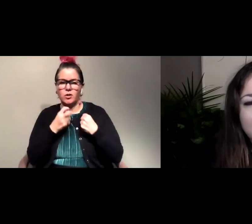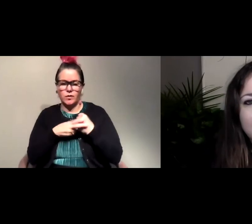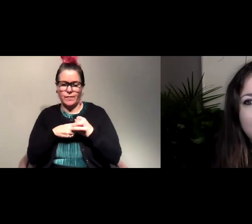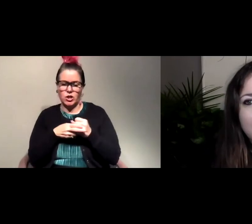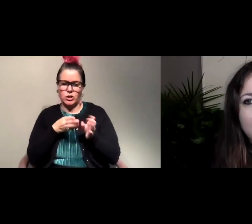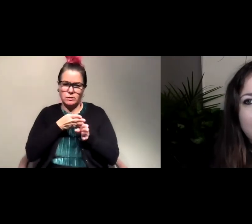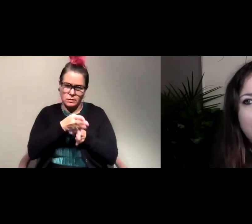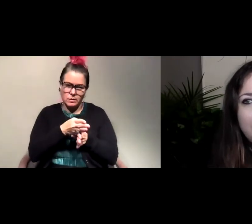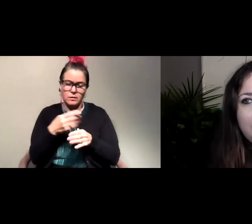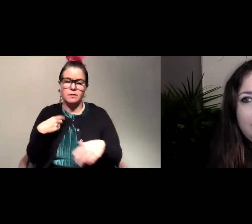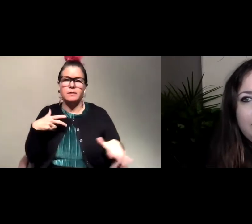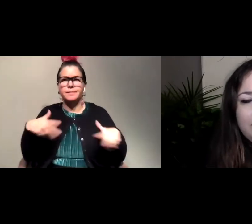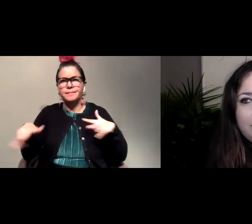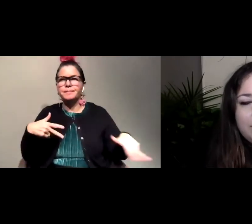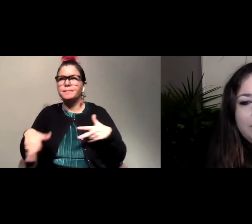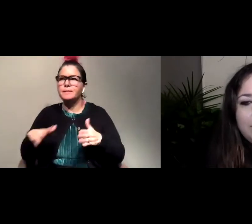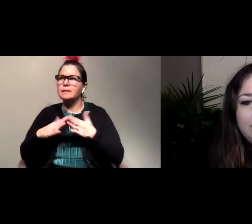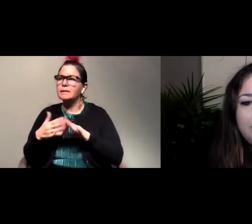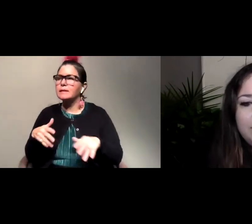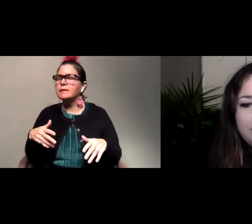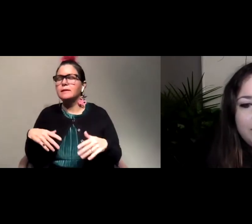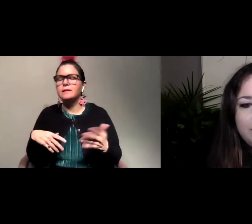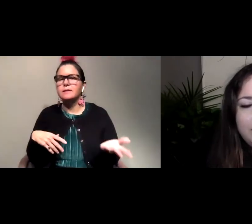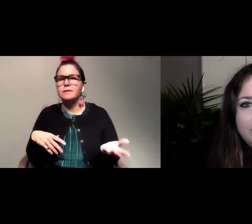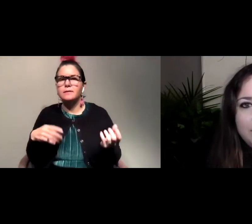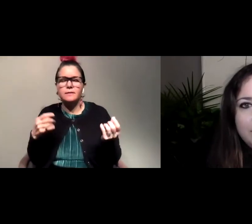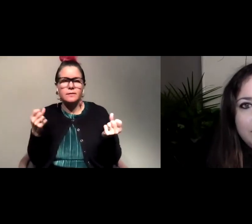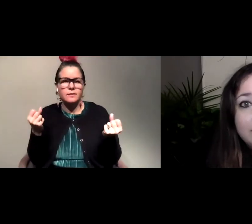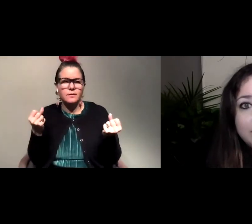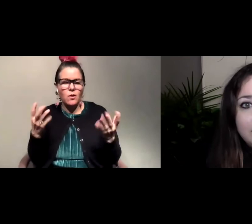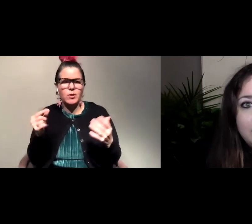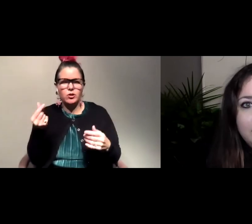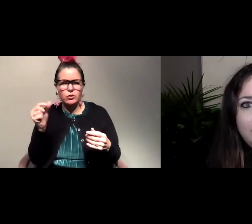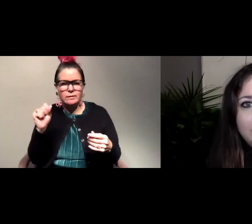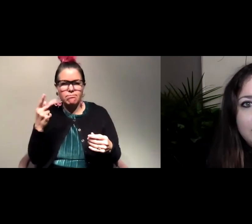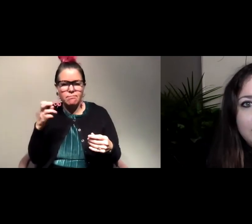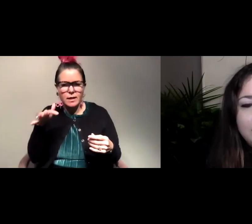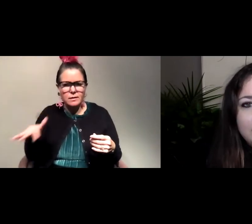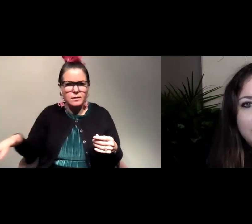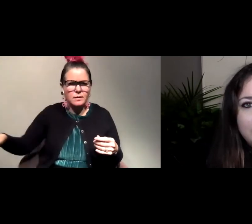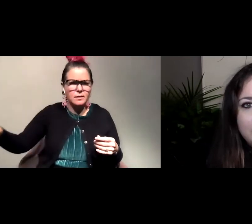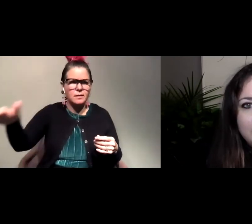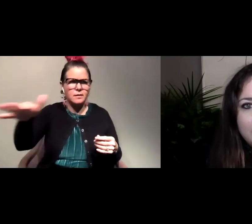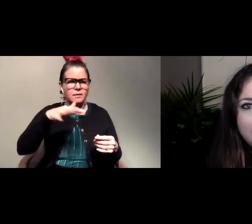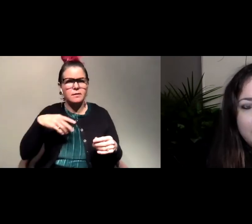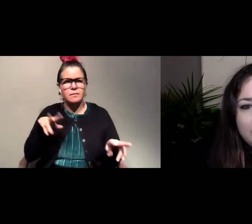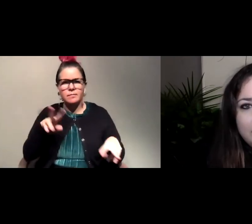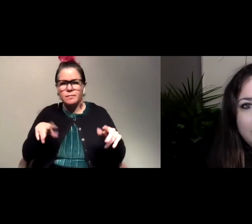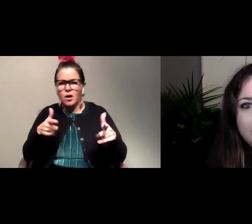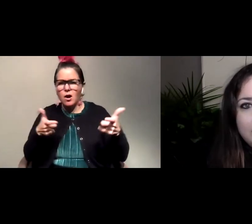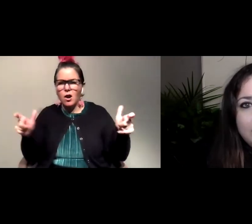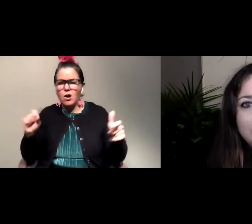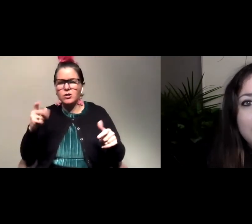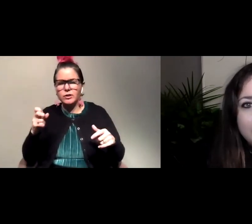And I was walking around the city and it was just like, there's so much green space here. And then I was looking at these larger scale conservation